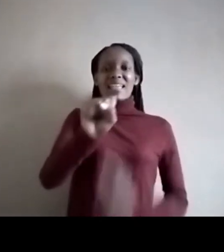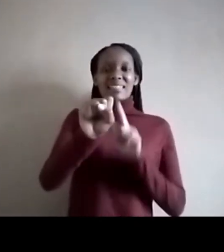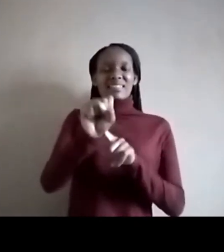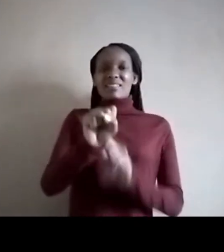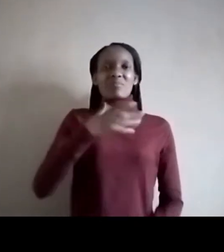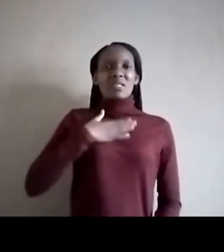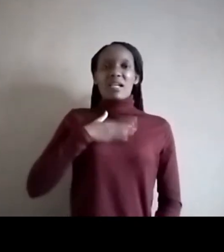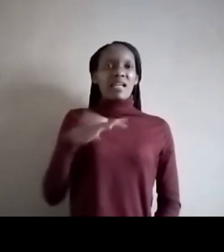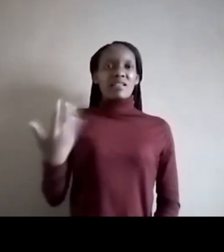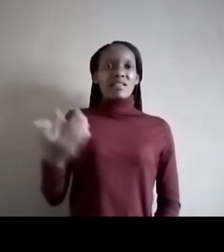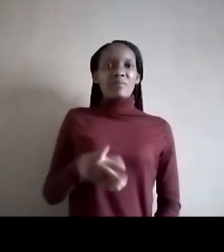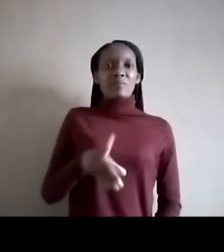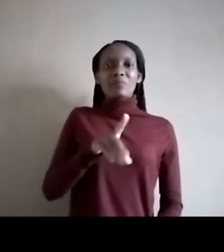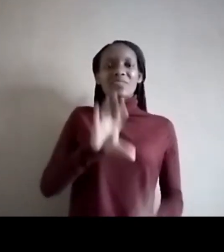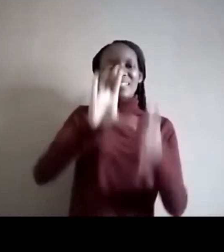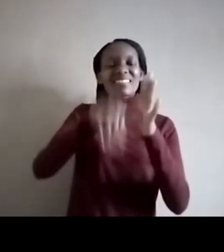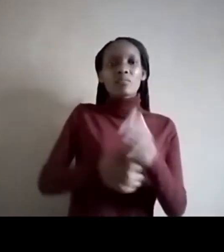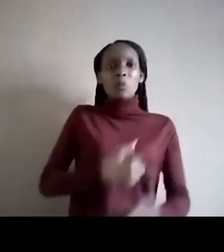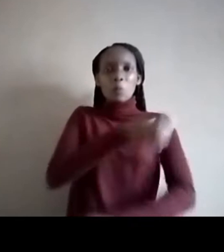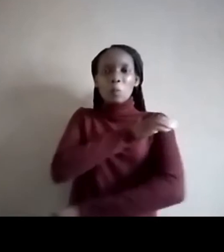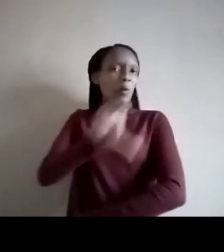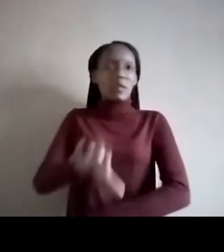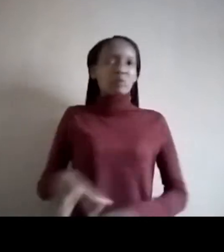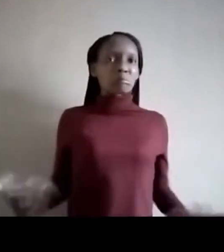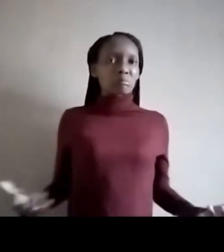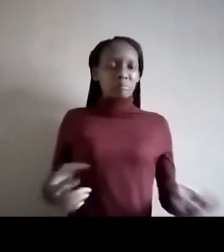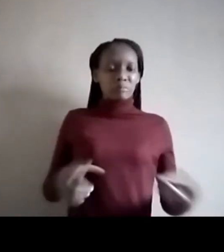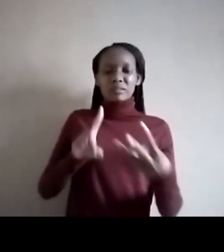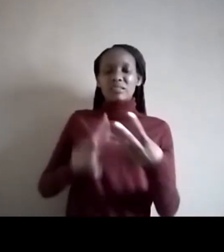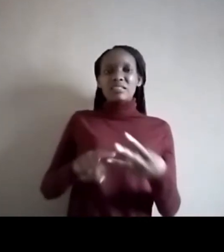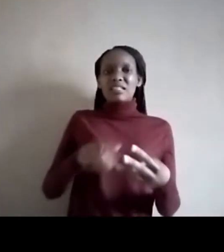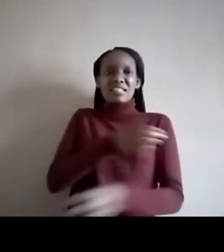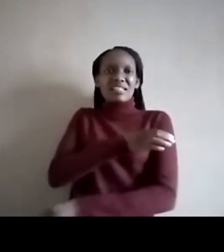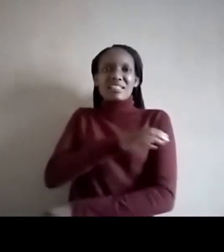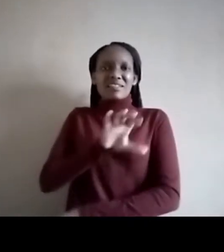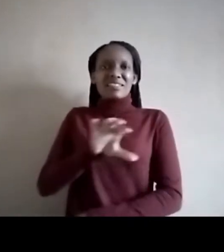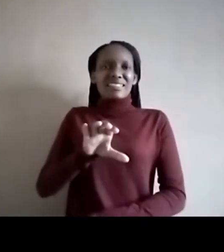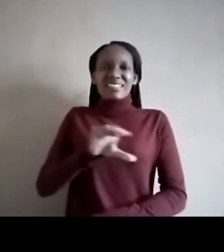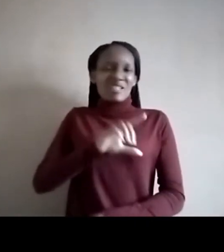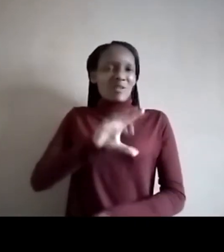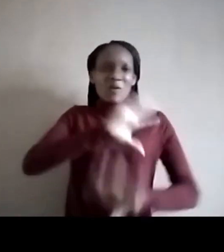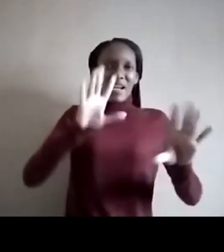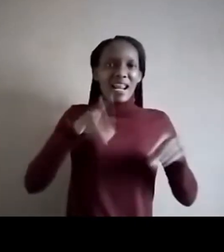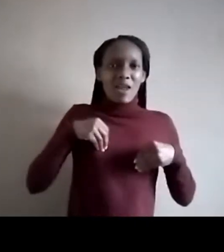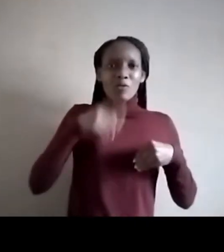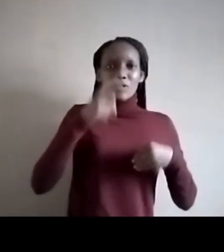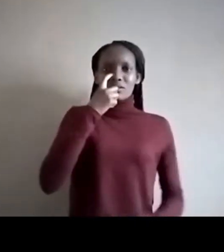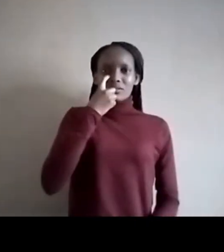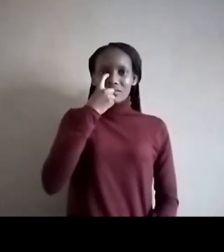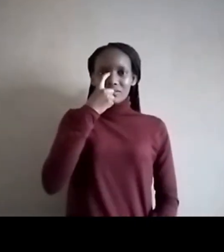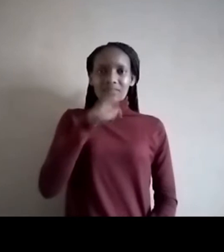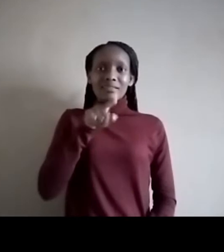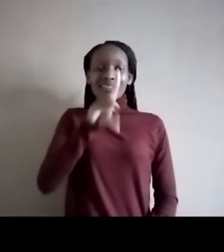Disabled, disempowered, disenfranchised, disallowed. You hook yourself on those dis